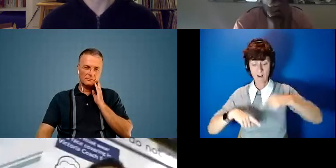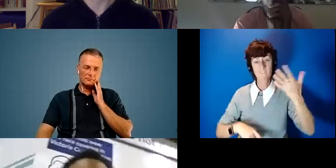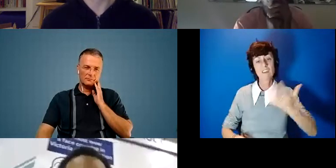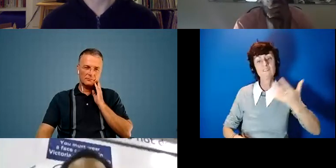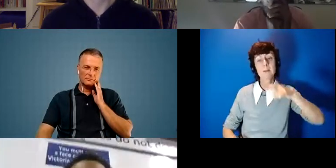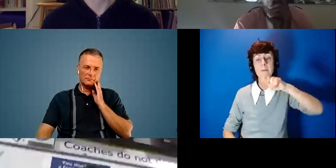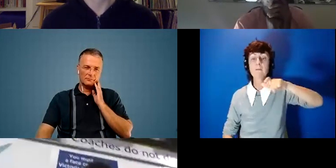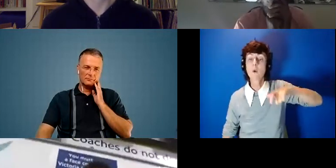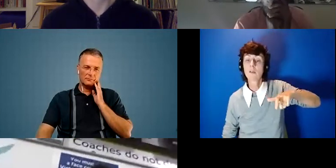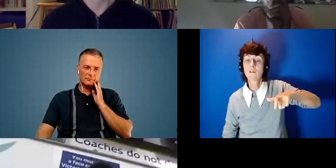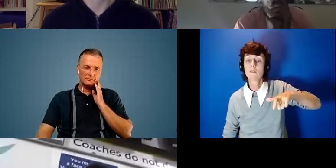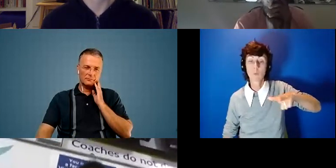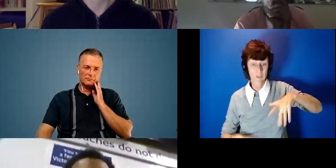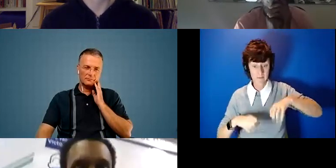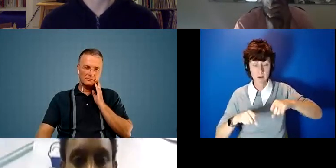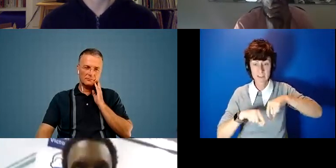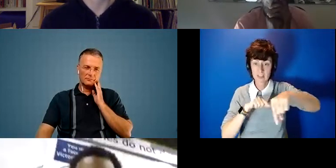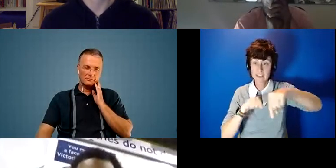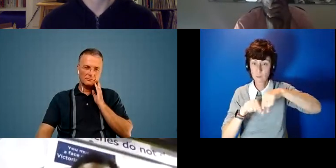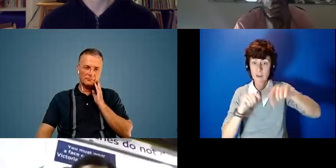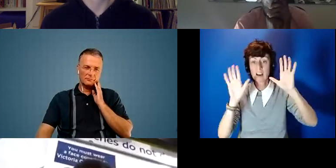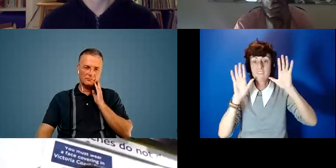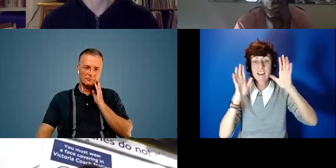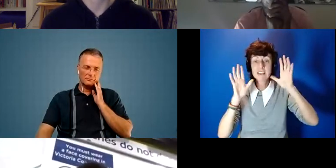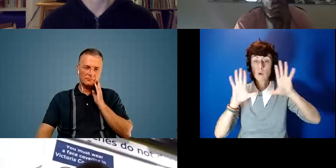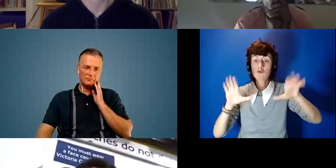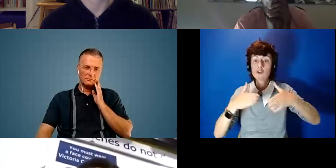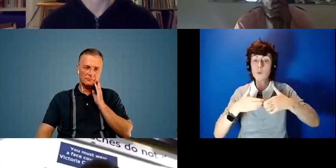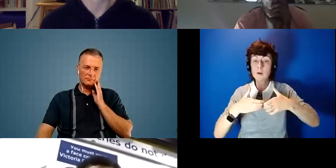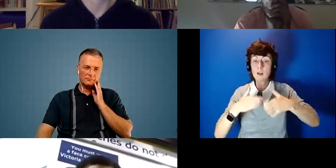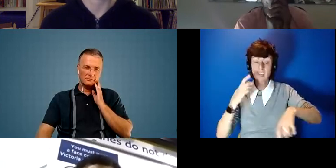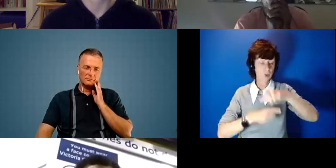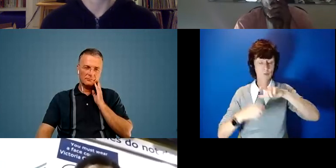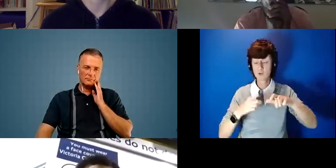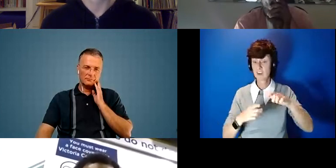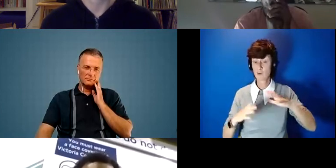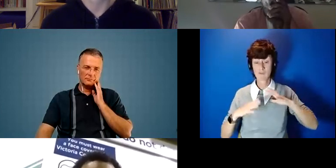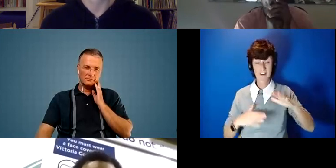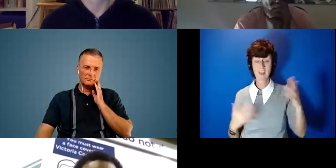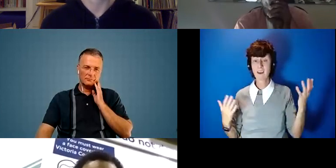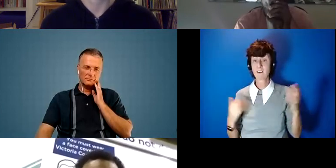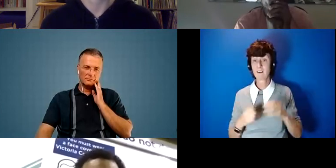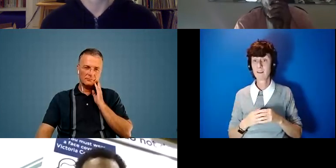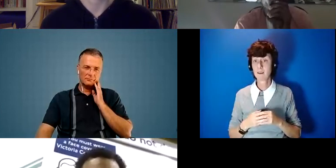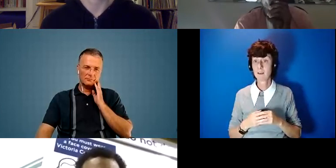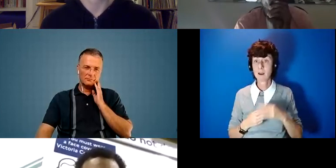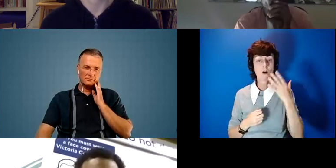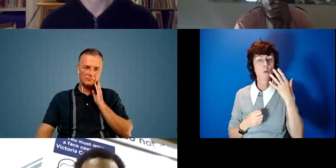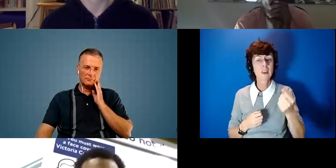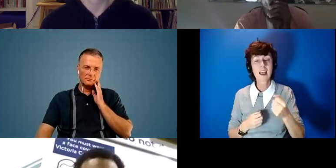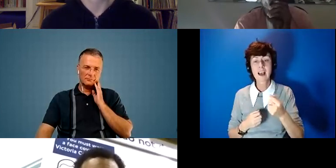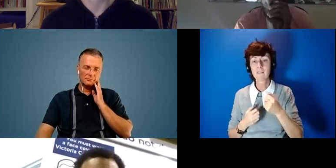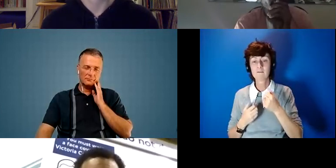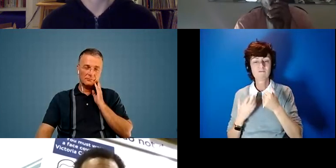starting this week a facebook group that's a community that already exists within production we might have like eight or nine thousand